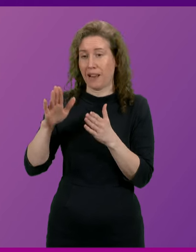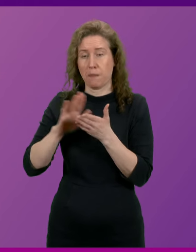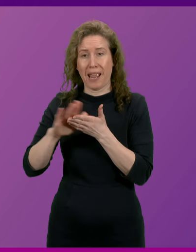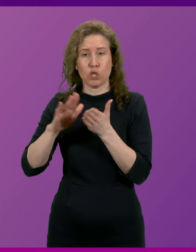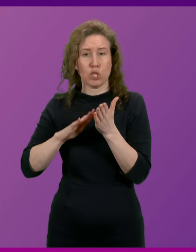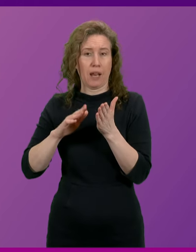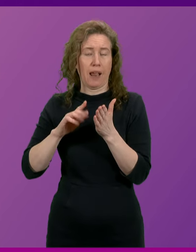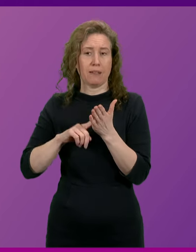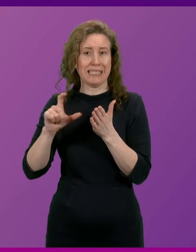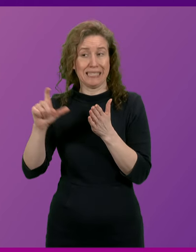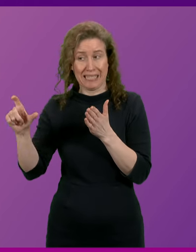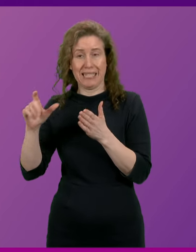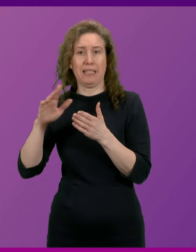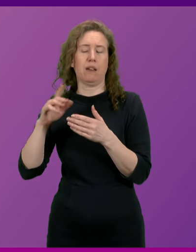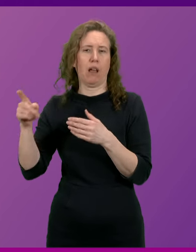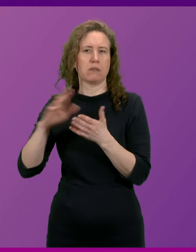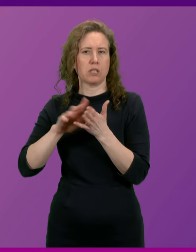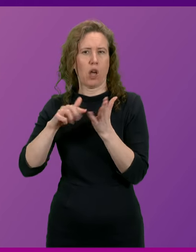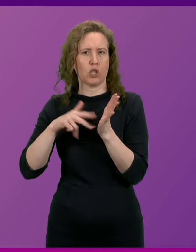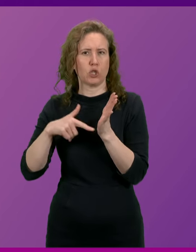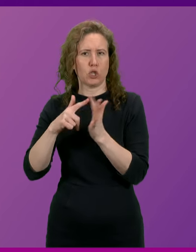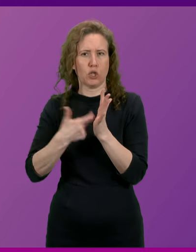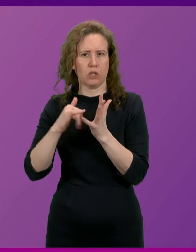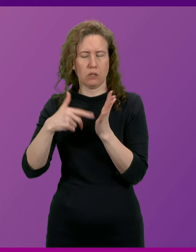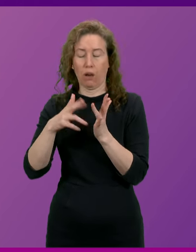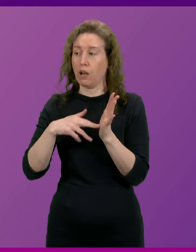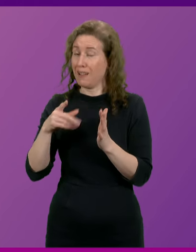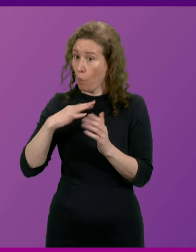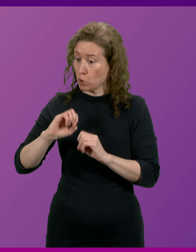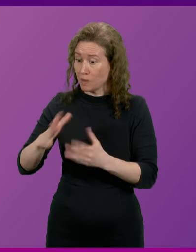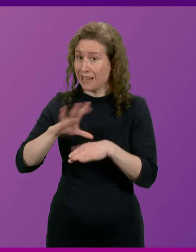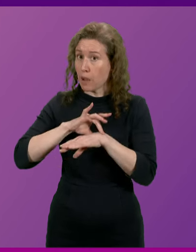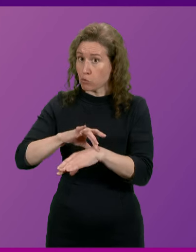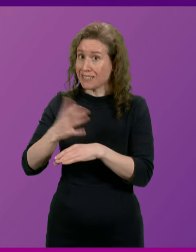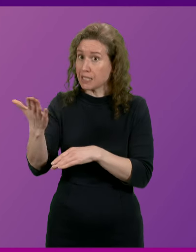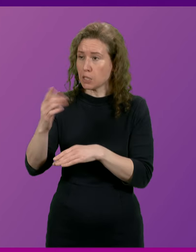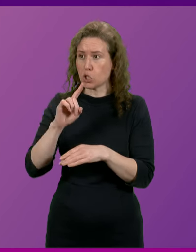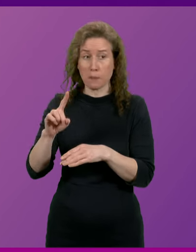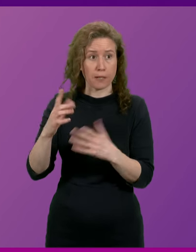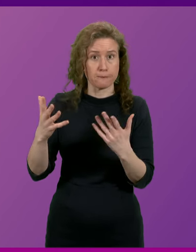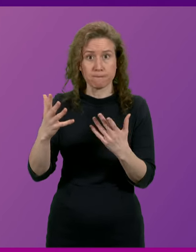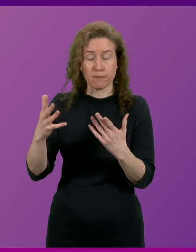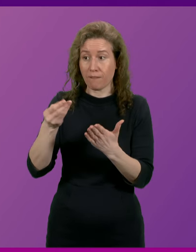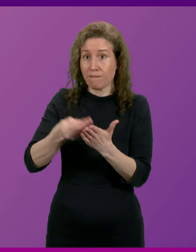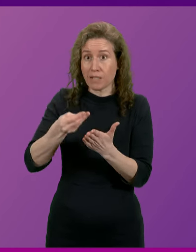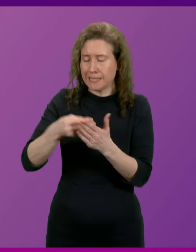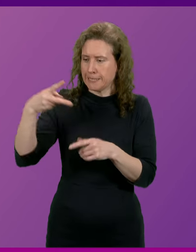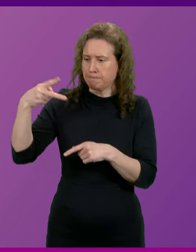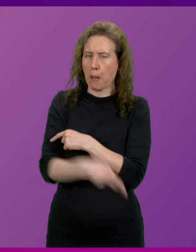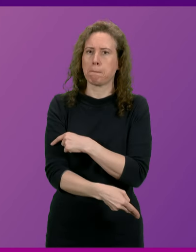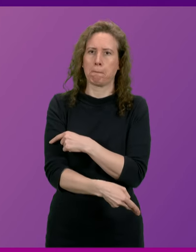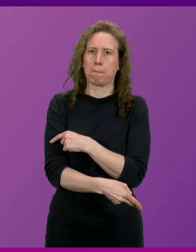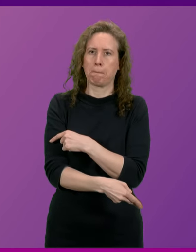at Hunterston. The Ayrshire College is very keen to deliver the apprenticeships required, but they've had the apprenticeship funding cut.